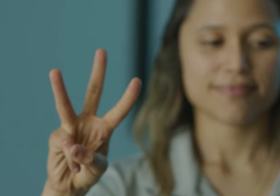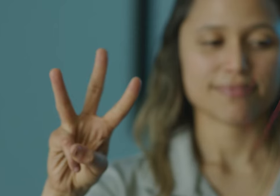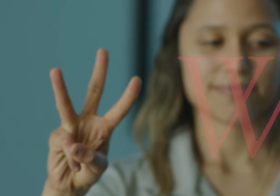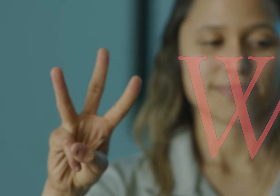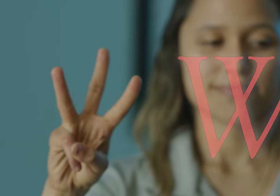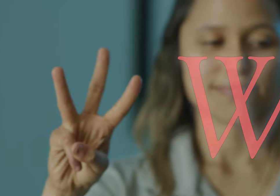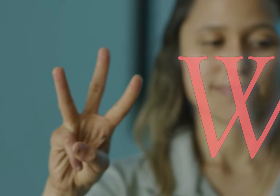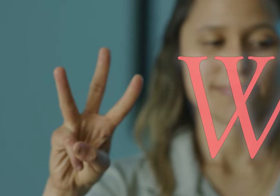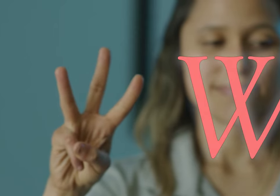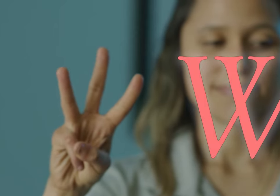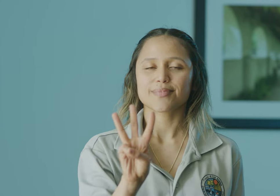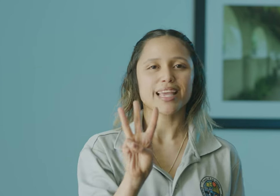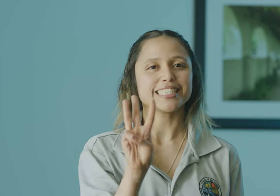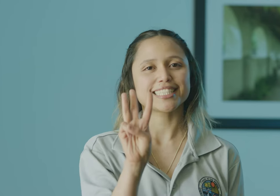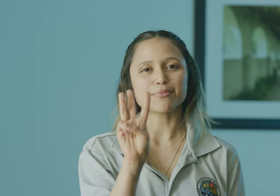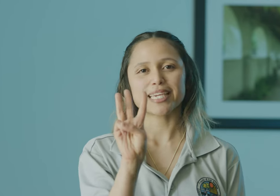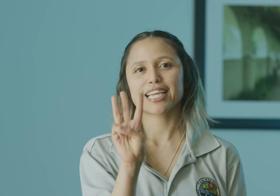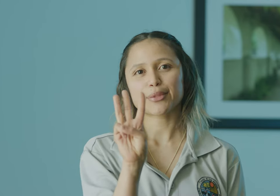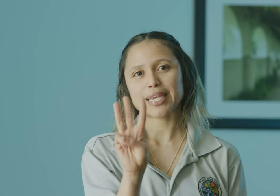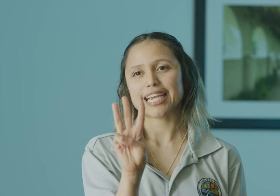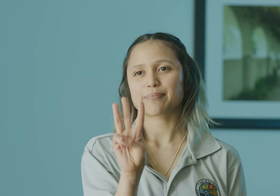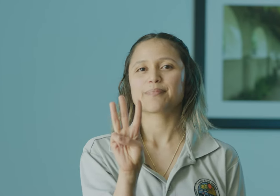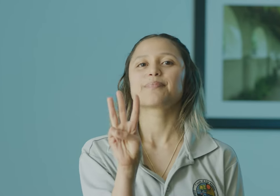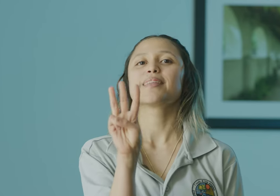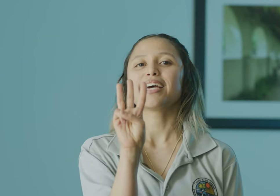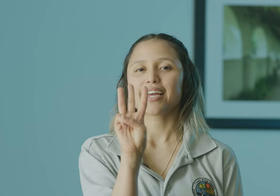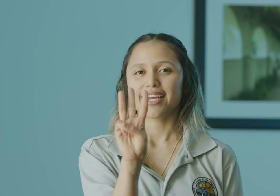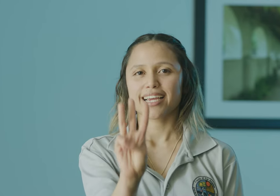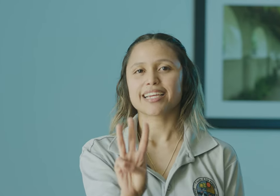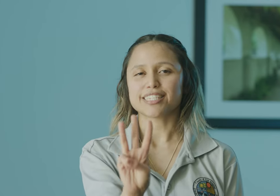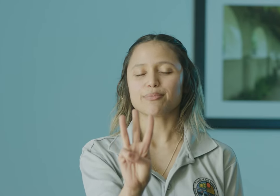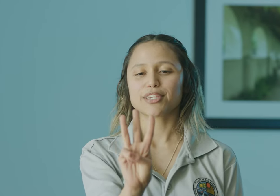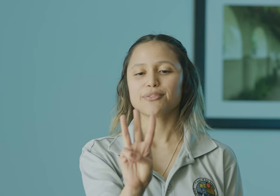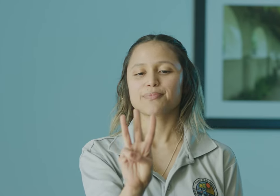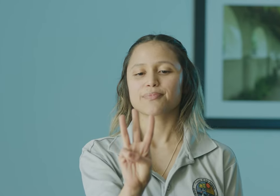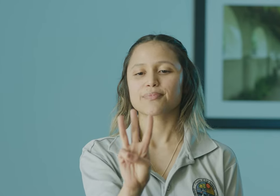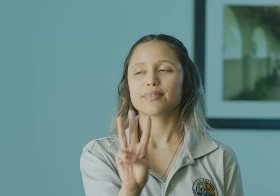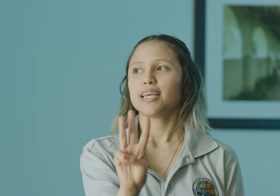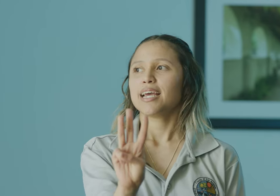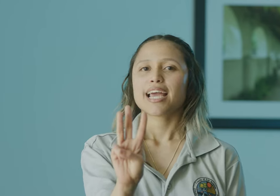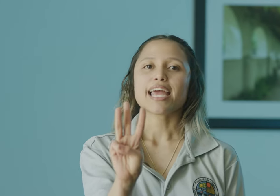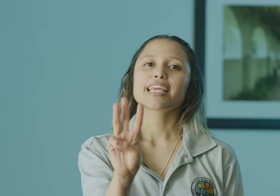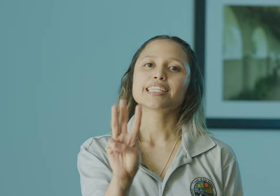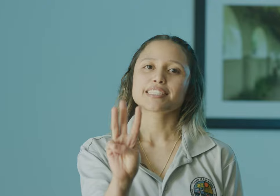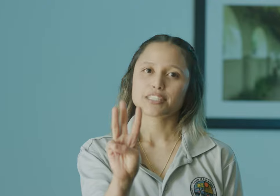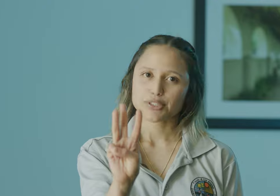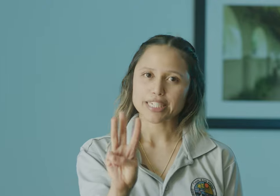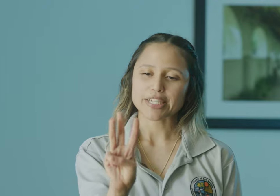W. Is the big three. W. And it gets a little trickier